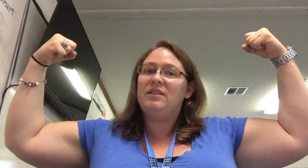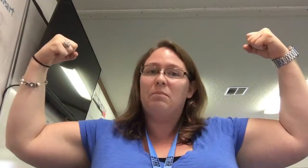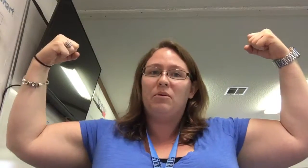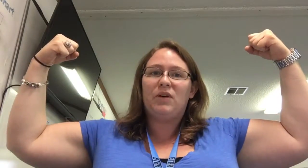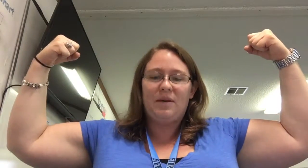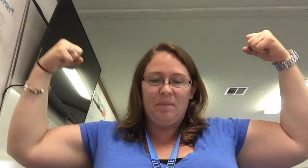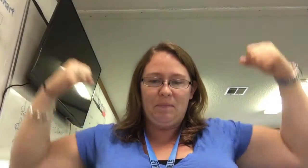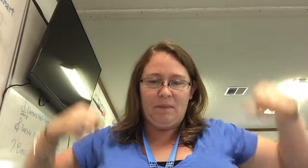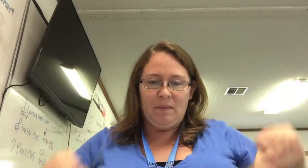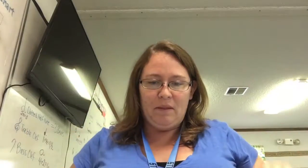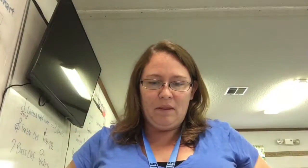simple right?